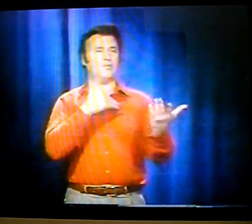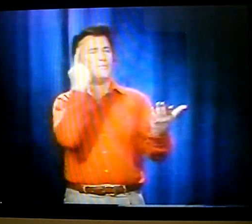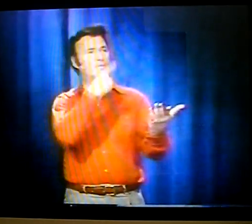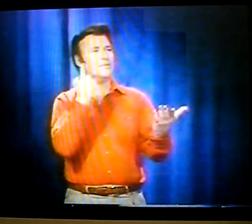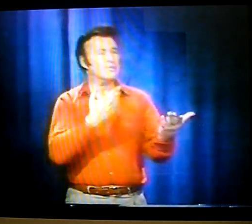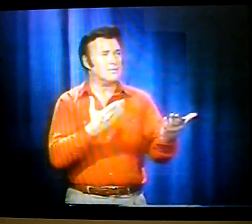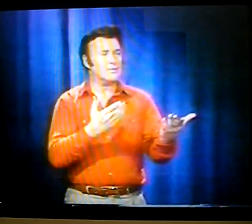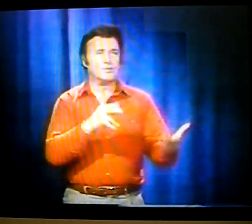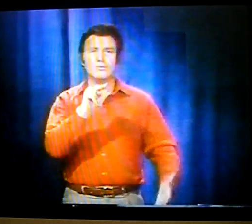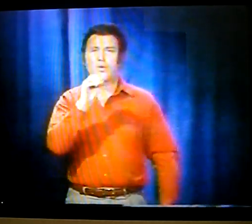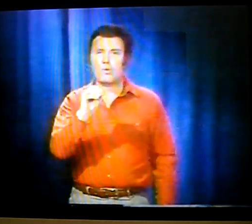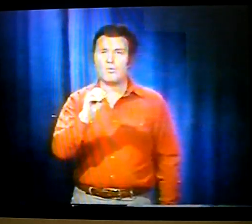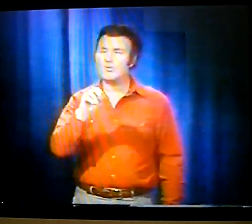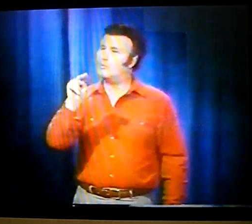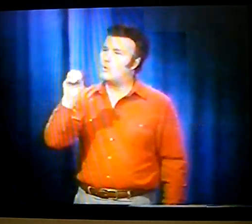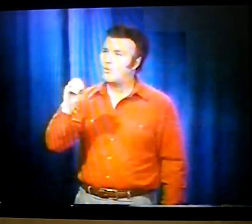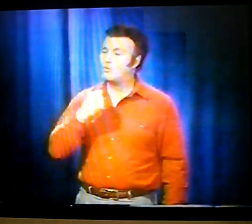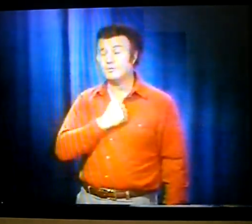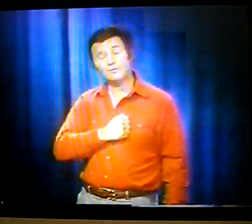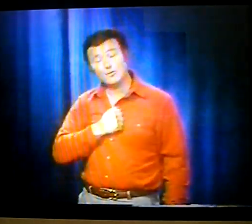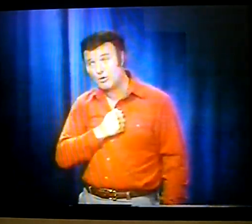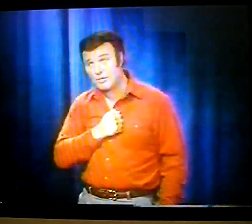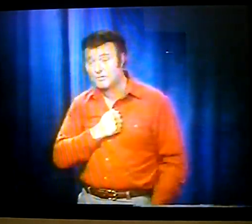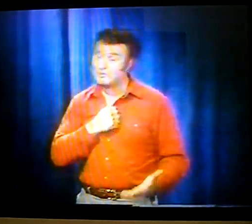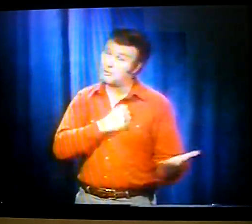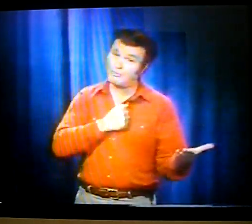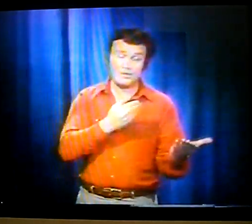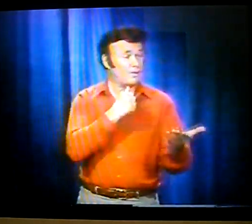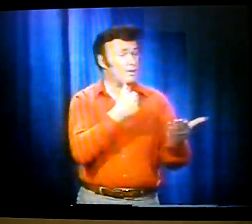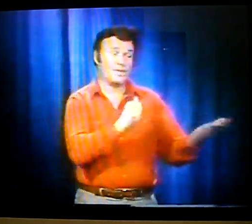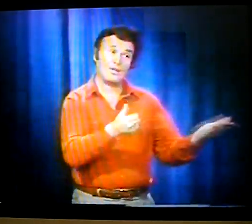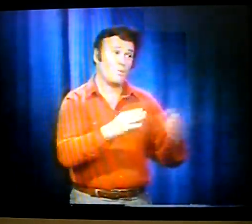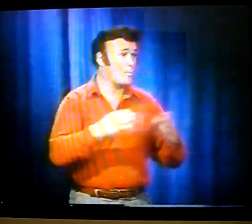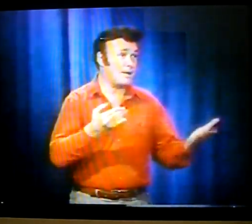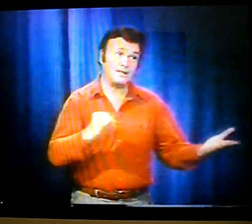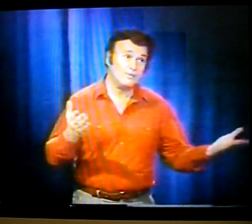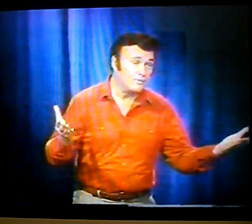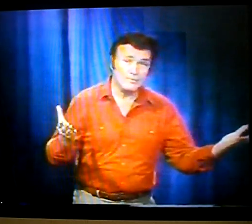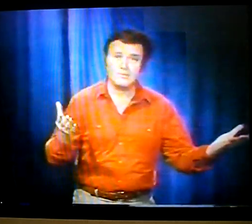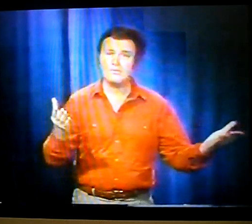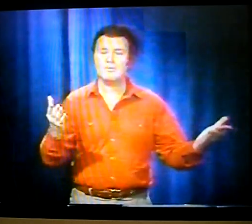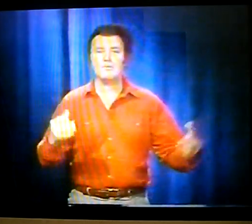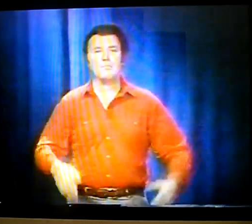say no. Right to my face. No. No. No. No. I'm sorry. I'm sorry. We have no openings.